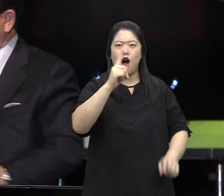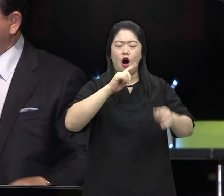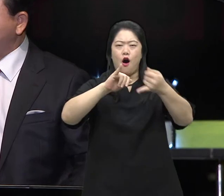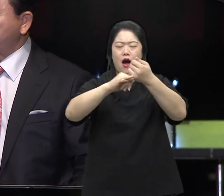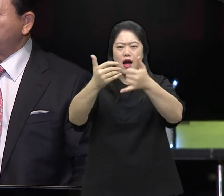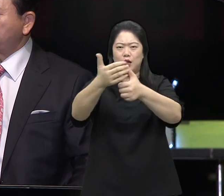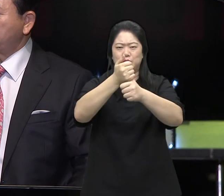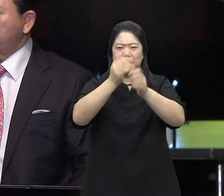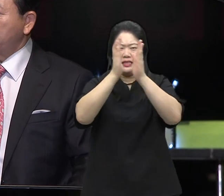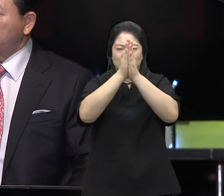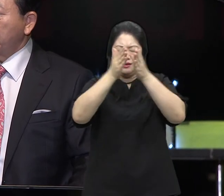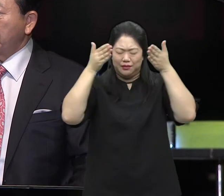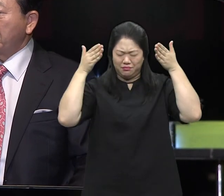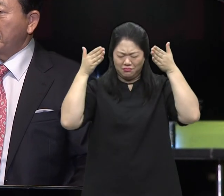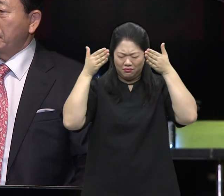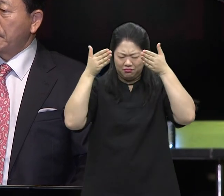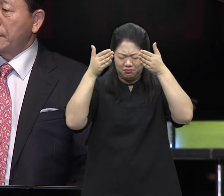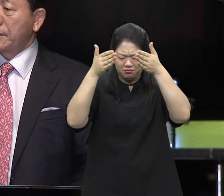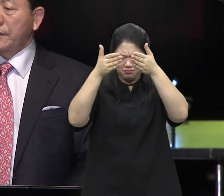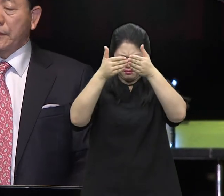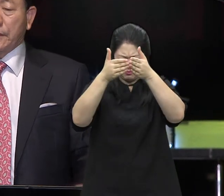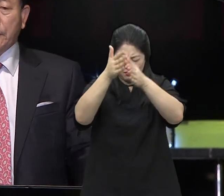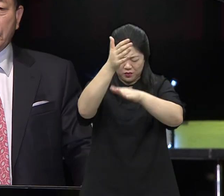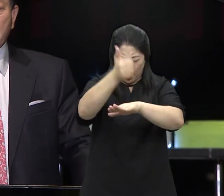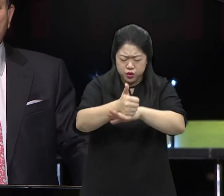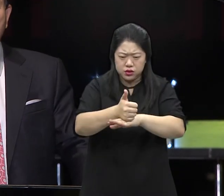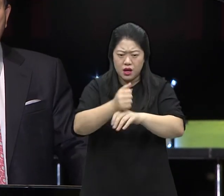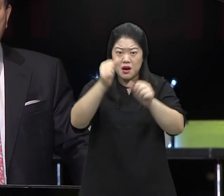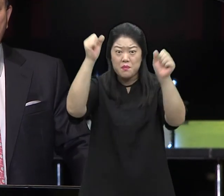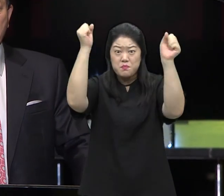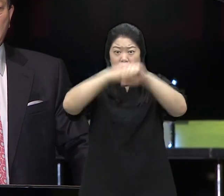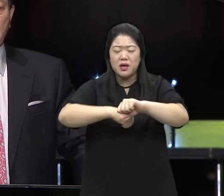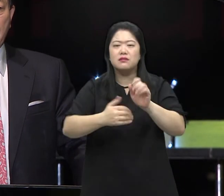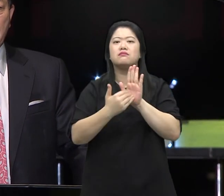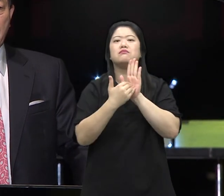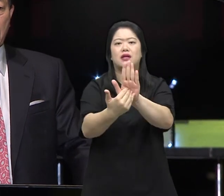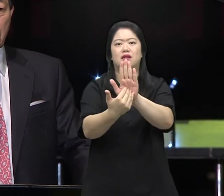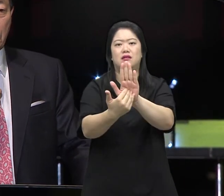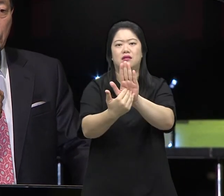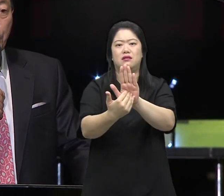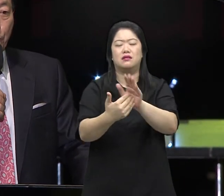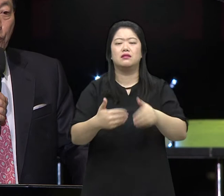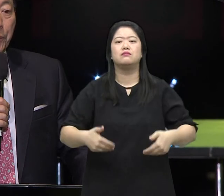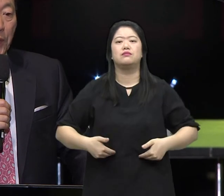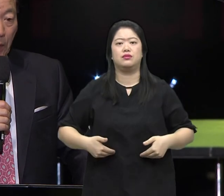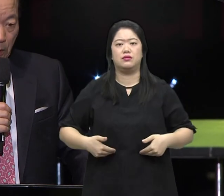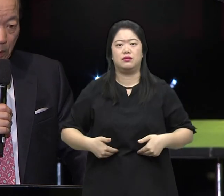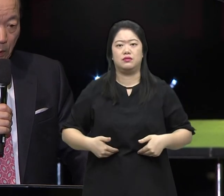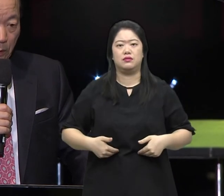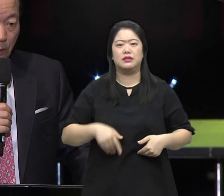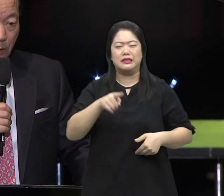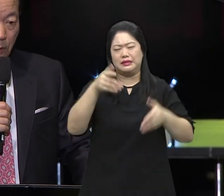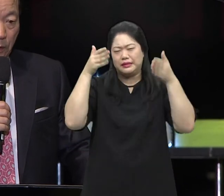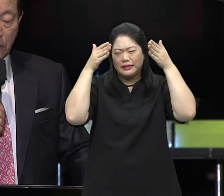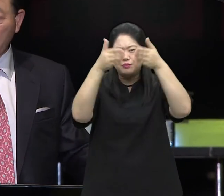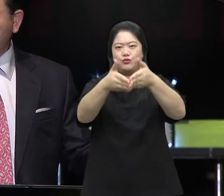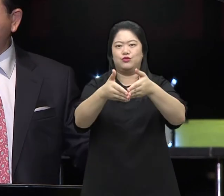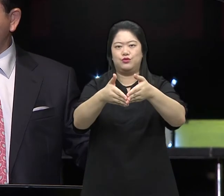Enter into the covenant of the Mount of Oz and get rid of the things that are trying to destroy you. That is concentrated